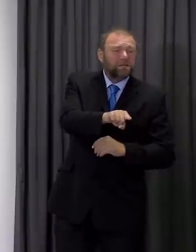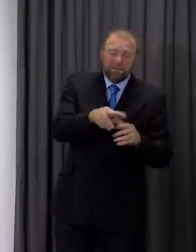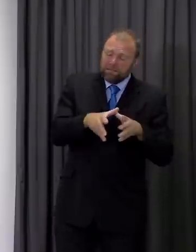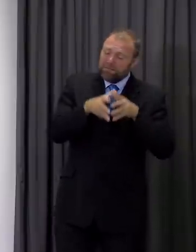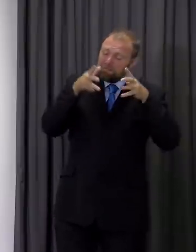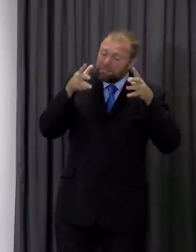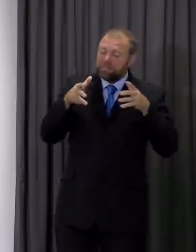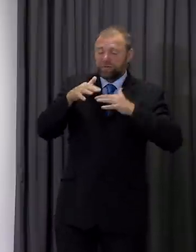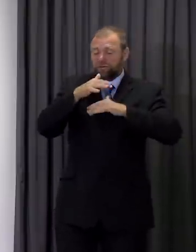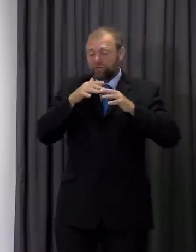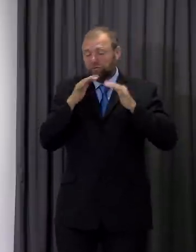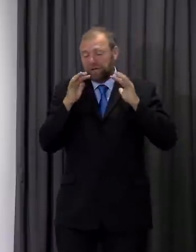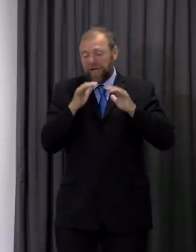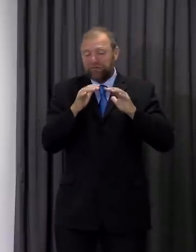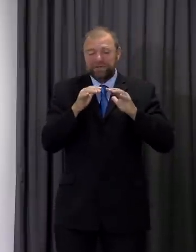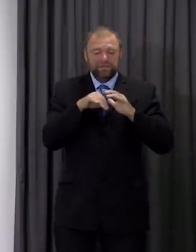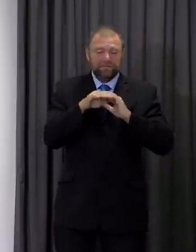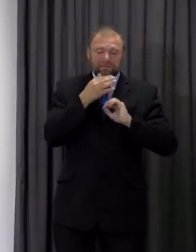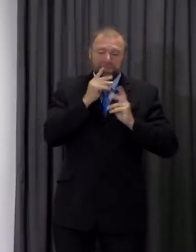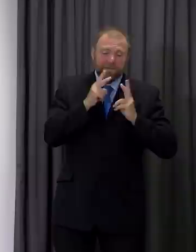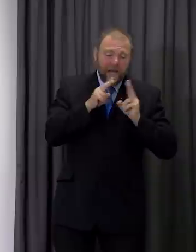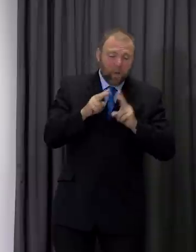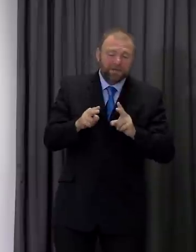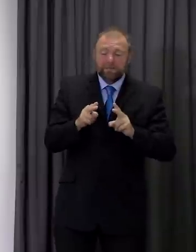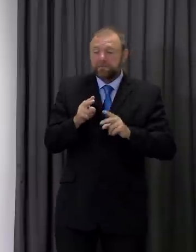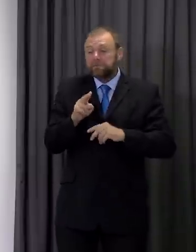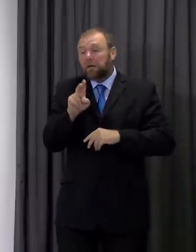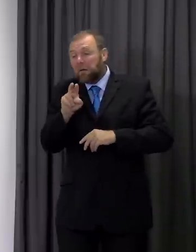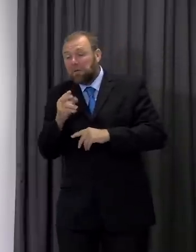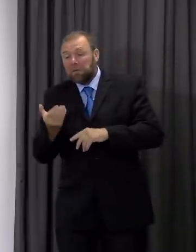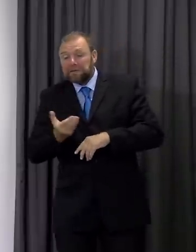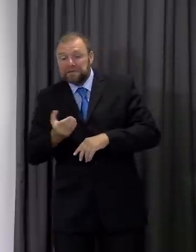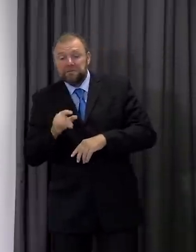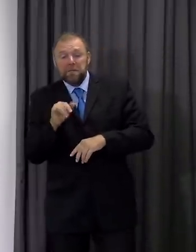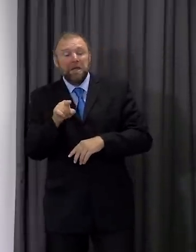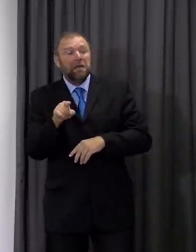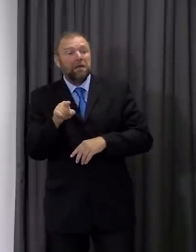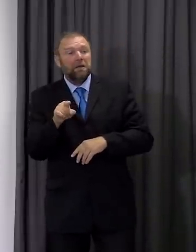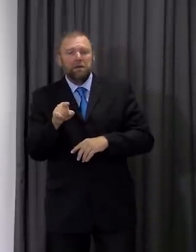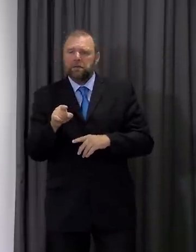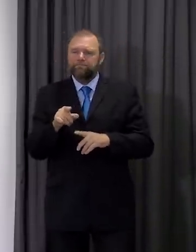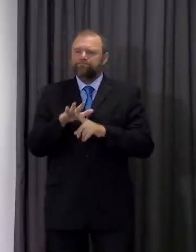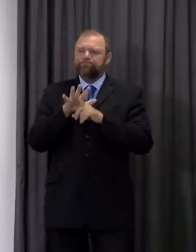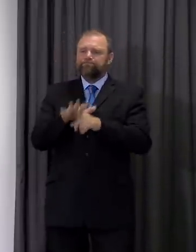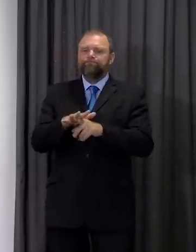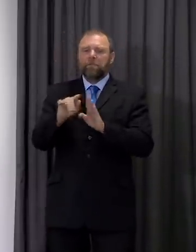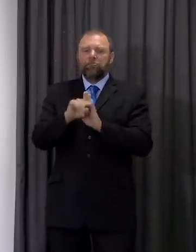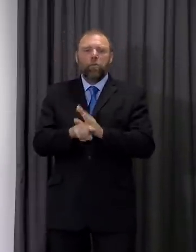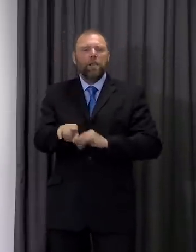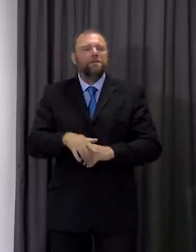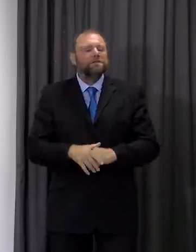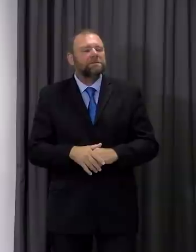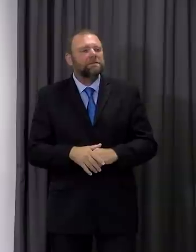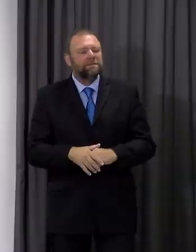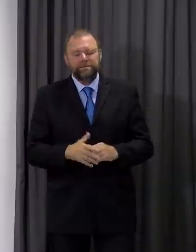gatherings in people's homes and a couple of businesses that have not enforced the rules in terms of the way their customers behave.